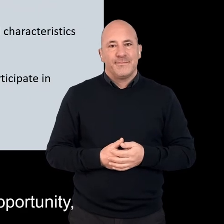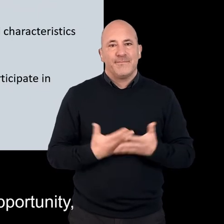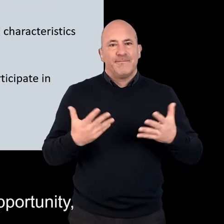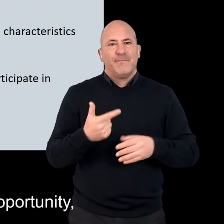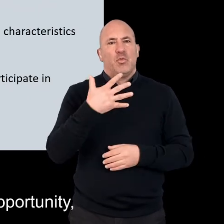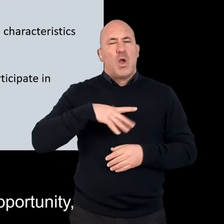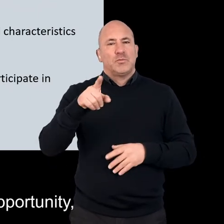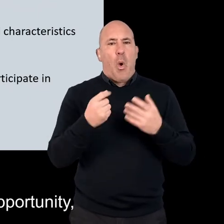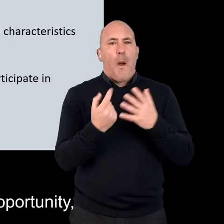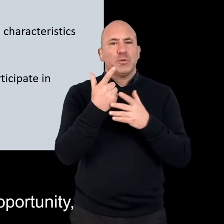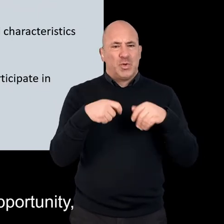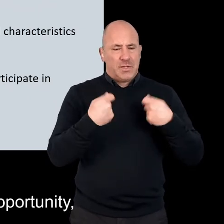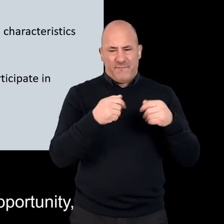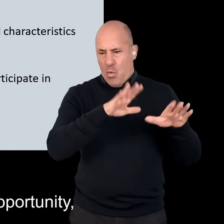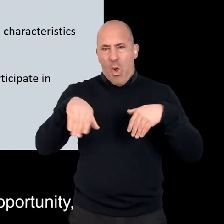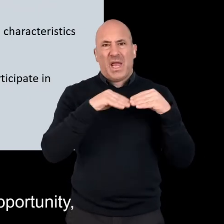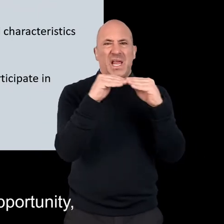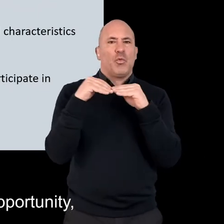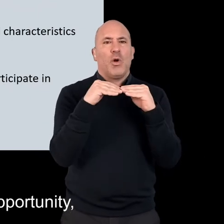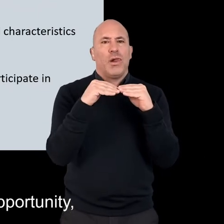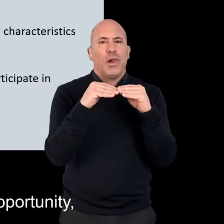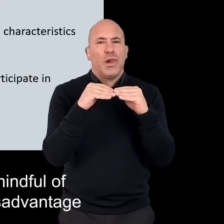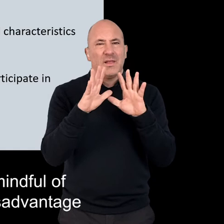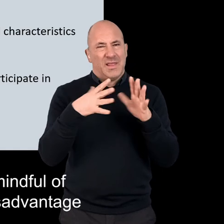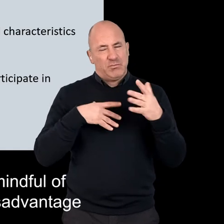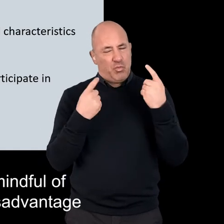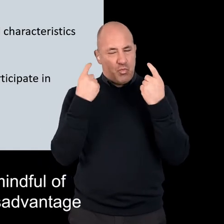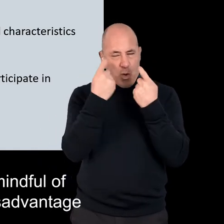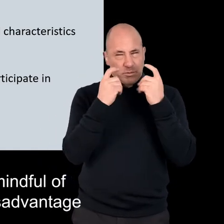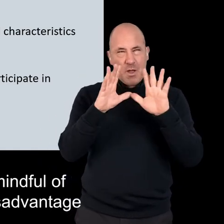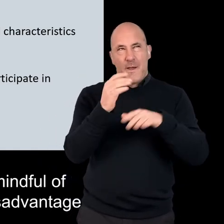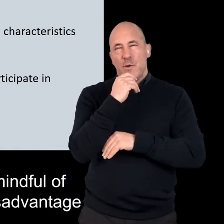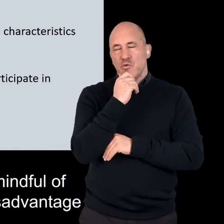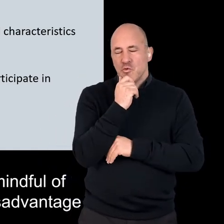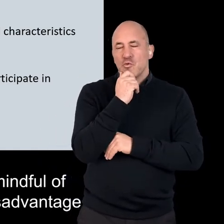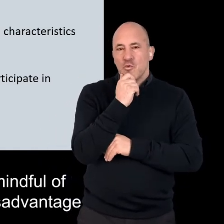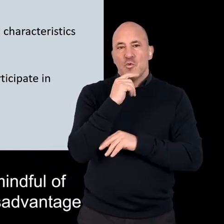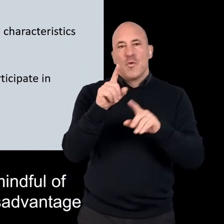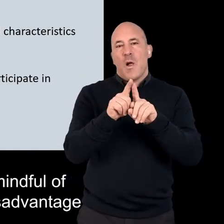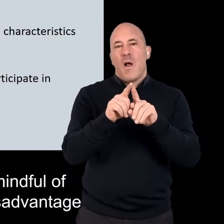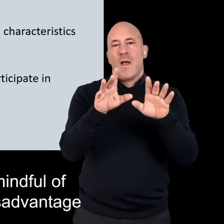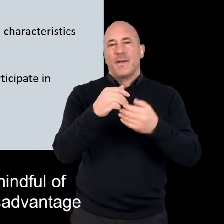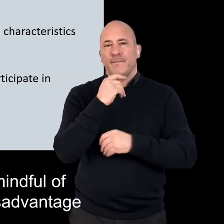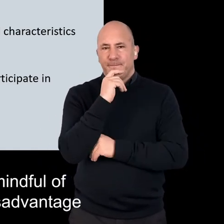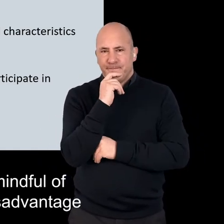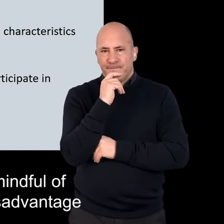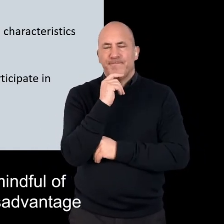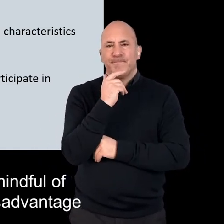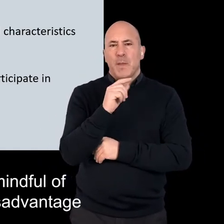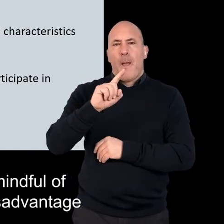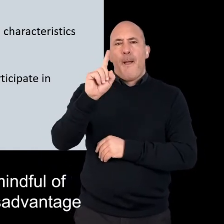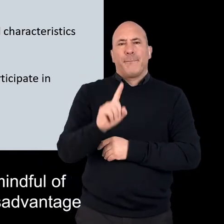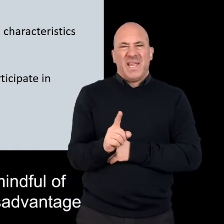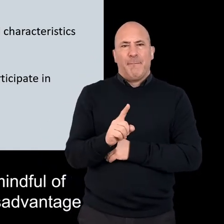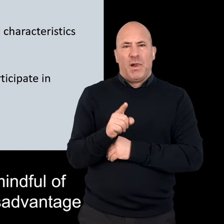And in order to advance equality of opportunity, you might want to consider and be mindful of